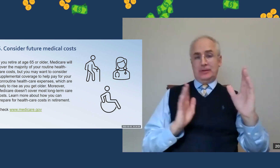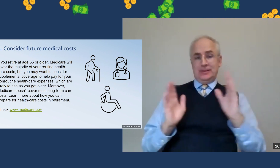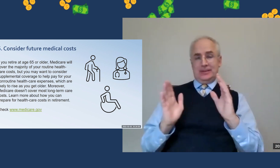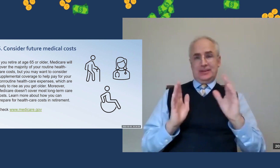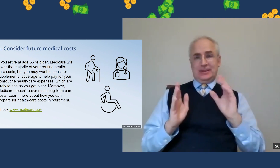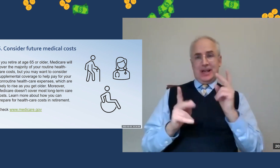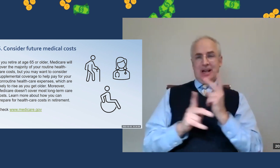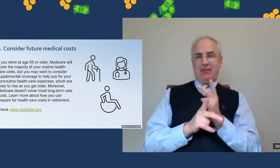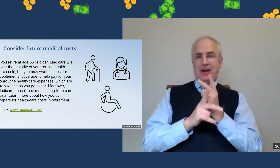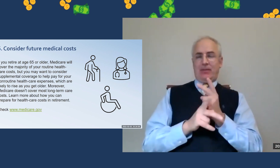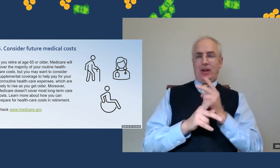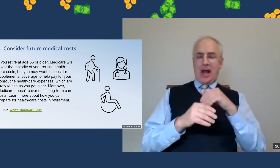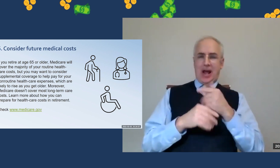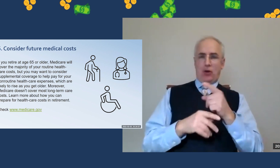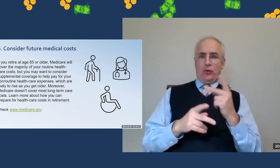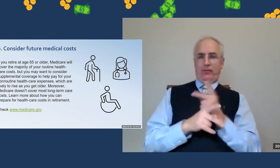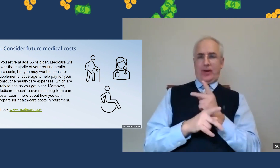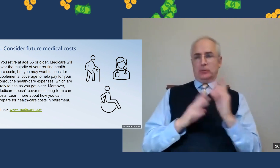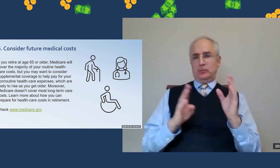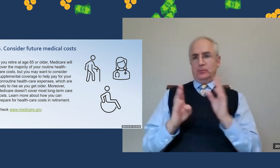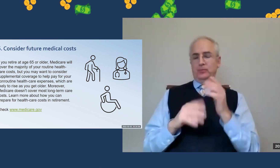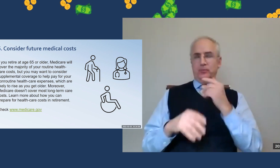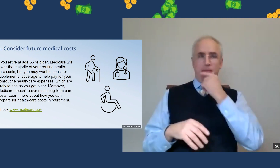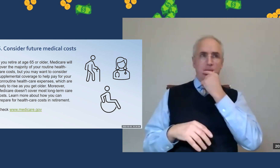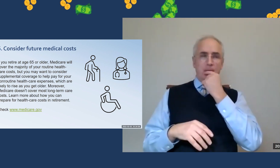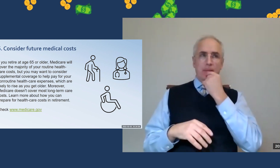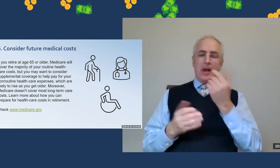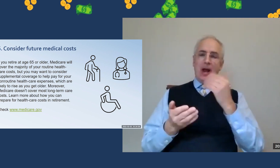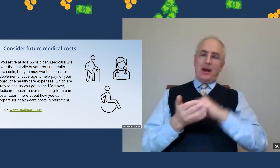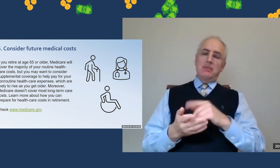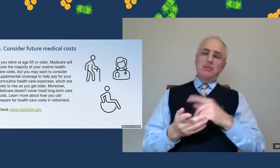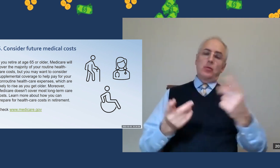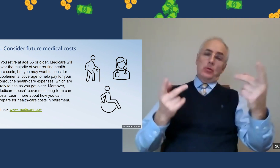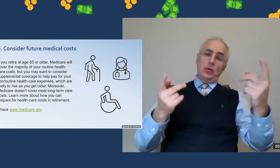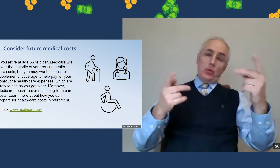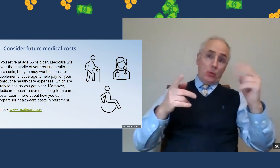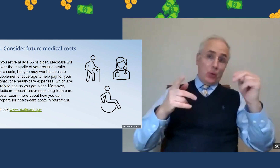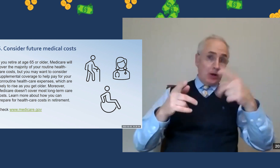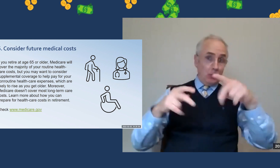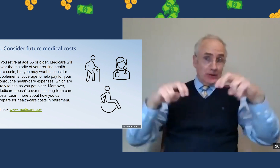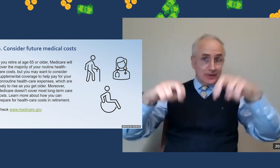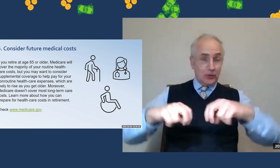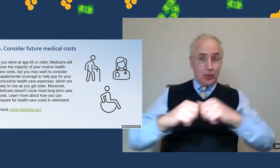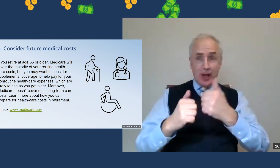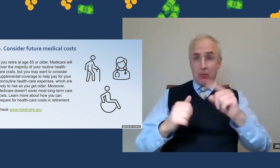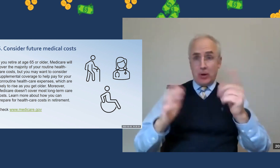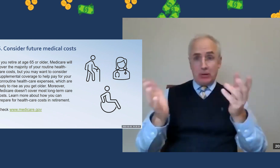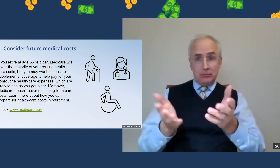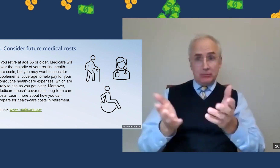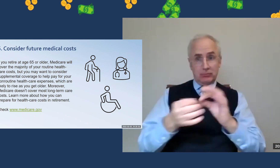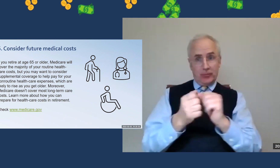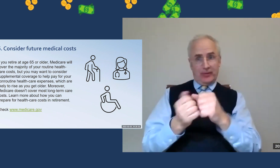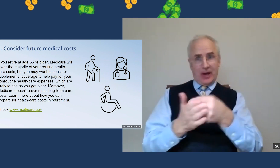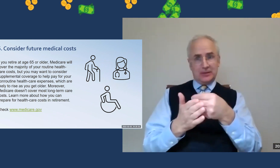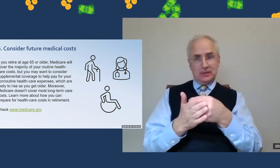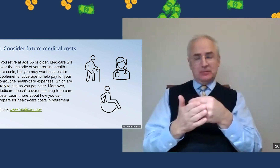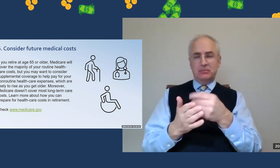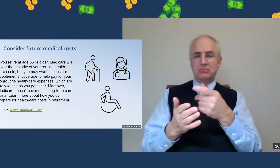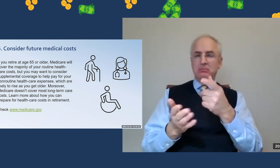will be. So you have to think carefully in terms of figuring out what you may or may not need. Now, when you sit down with